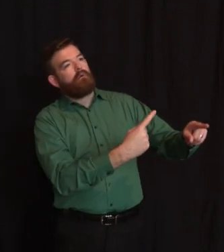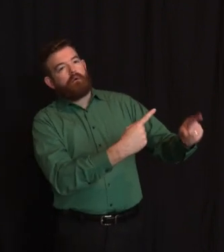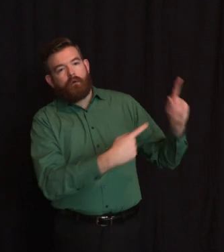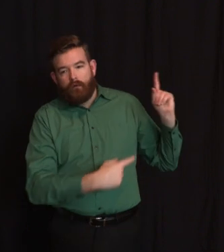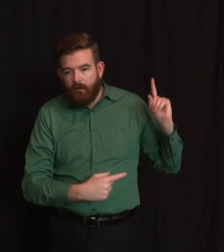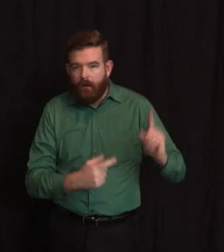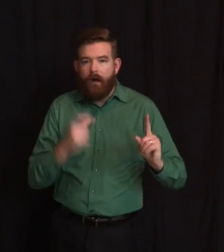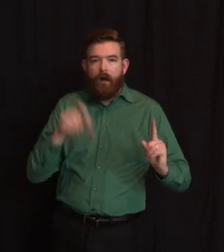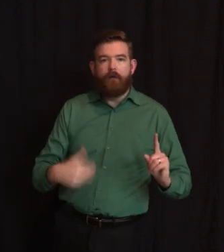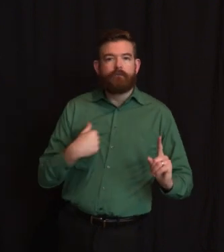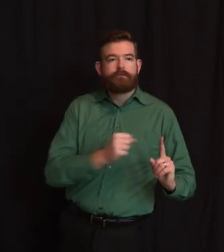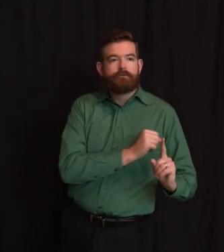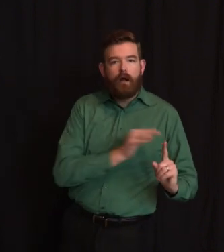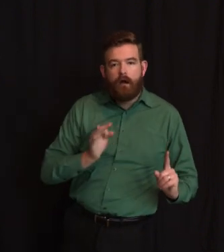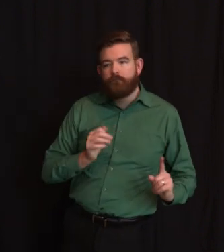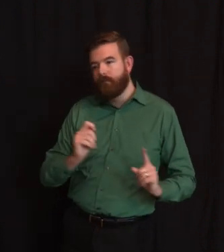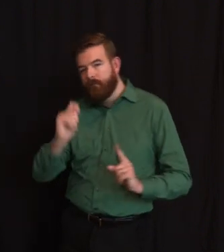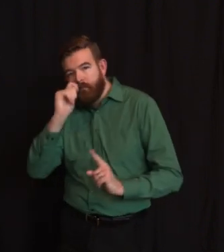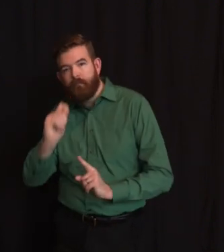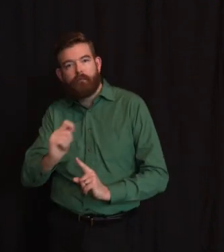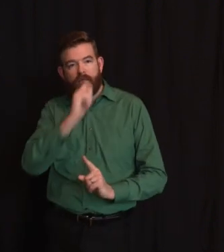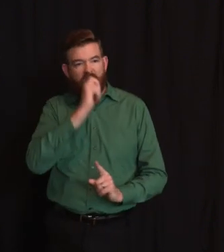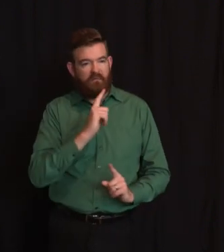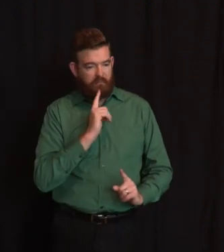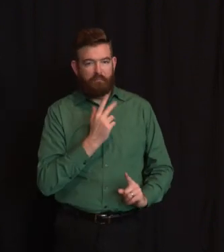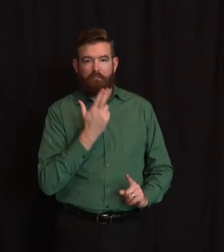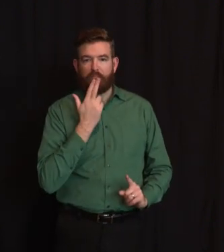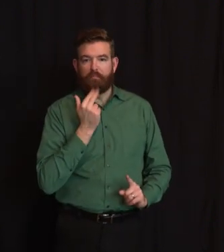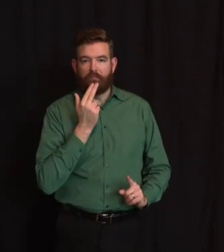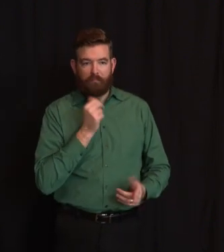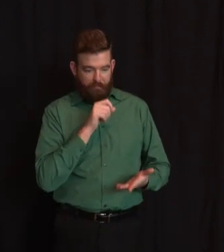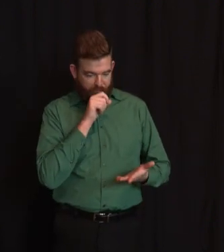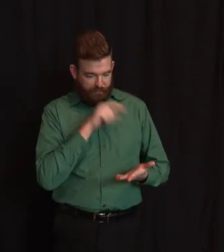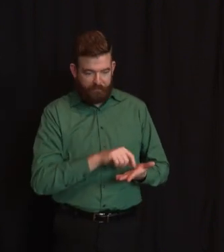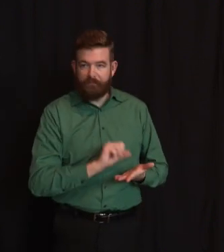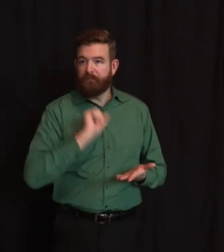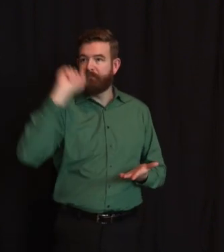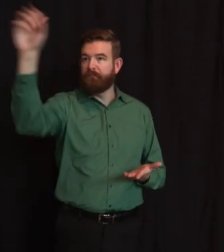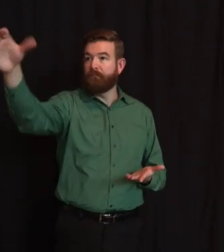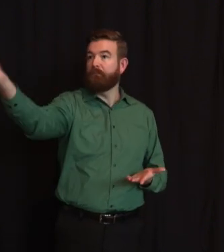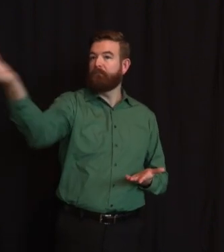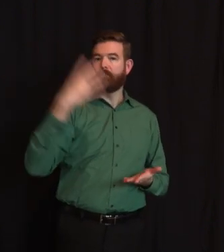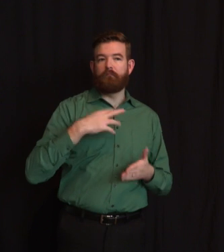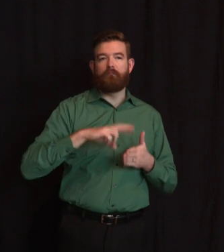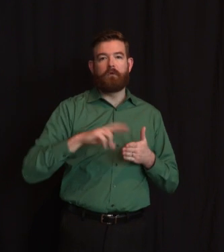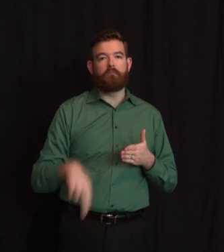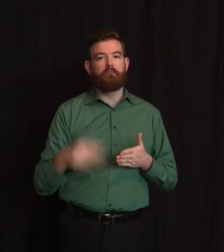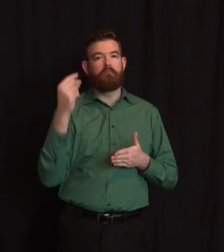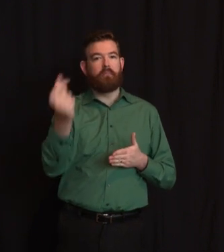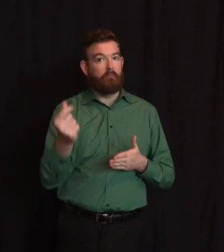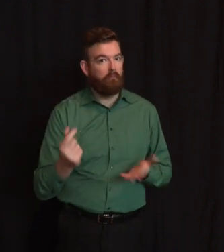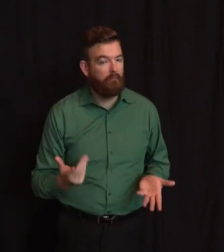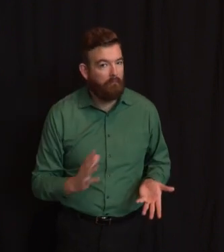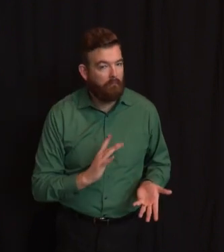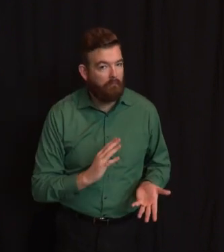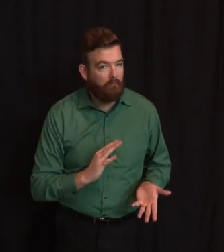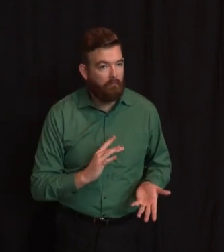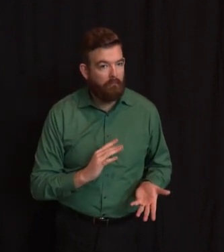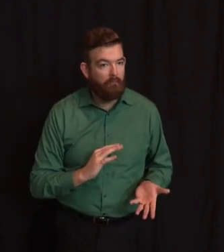we need. We then need contact tracing, probably a combination of humans and technology, and we're in the stages